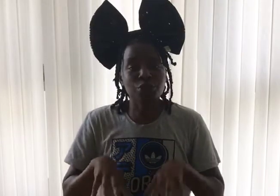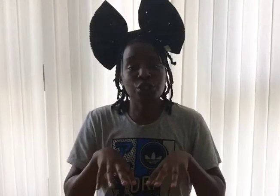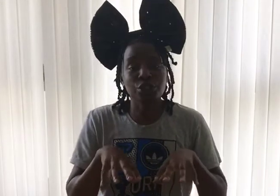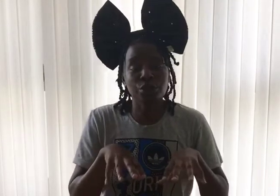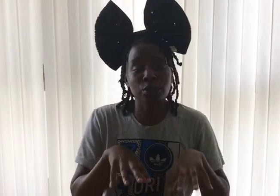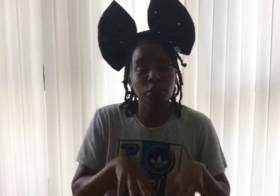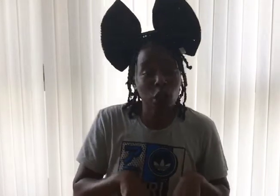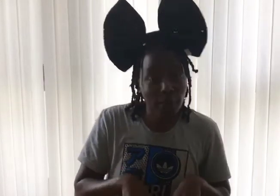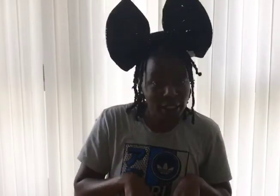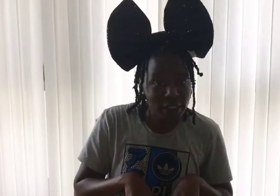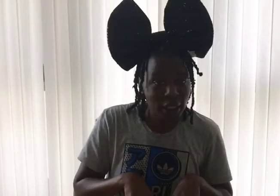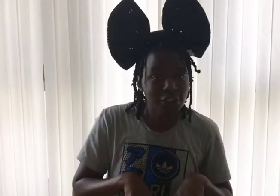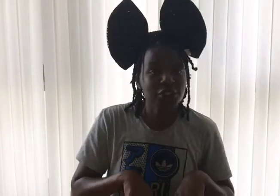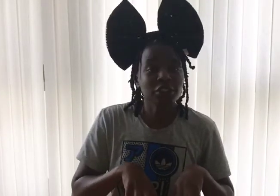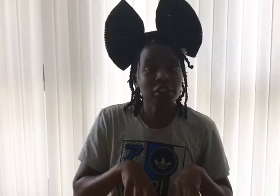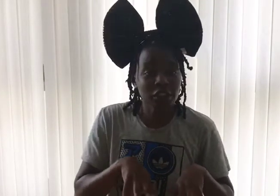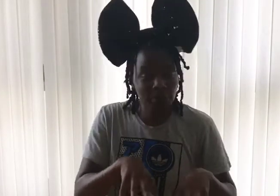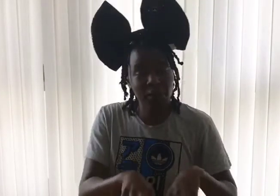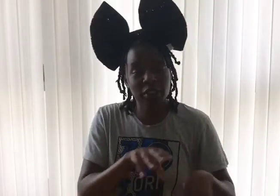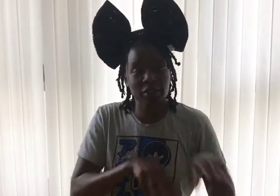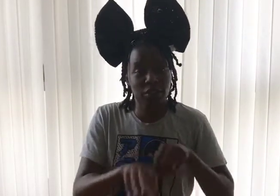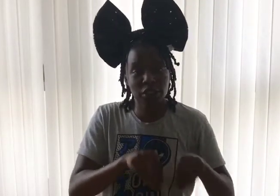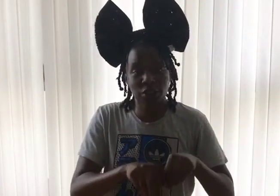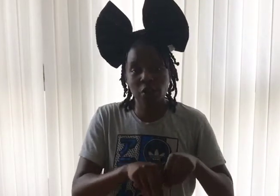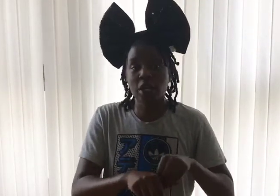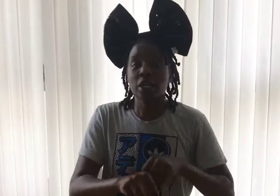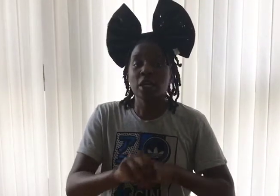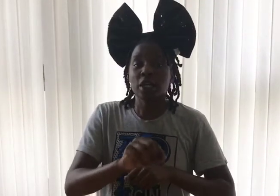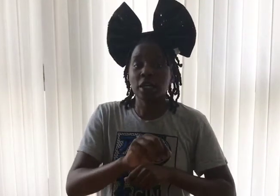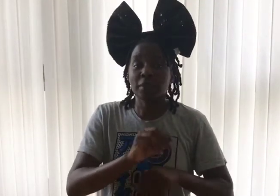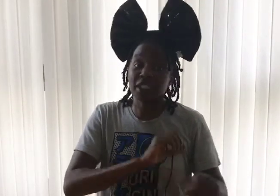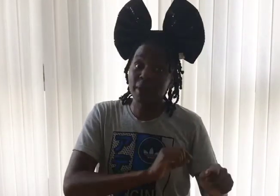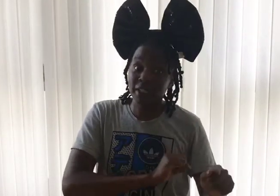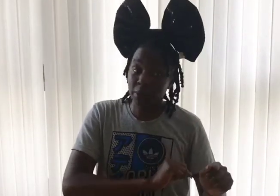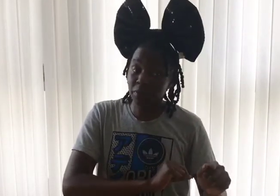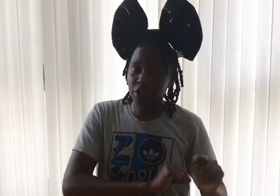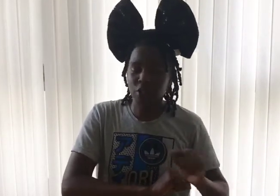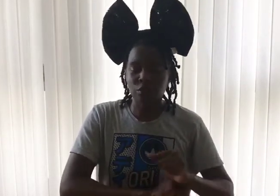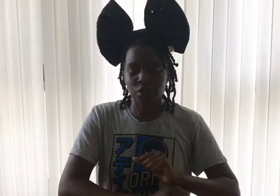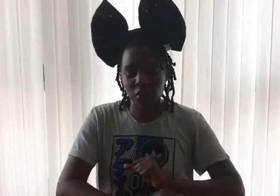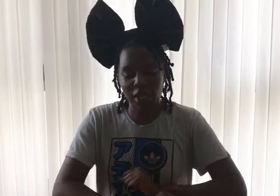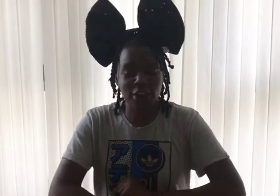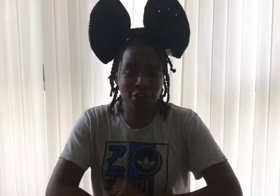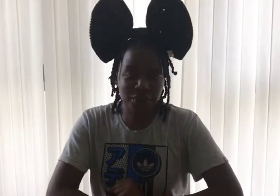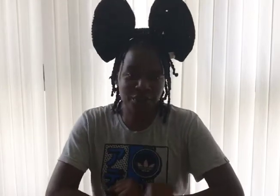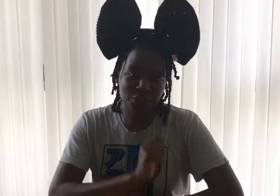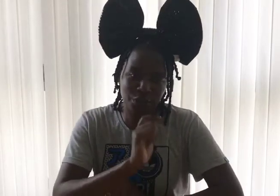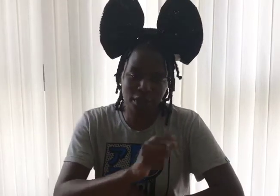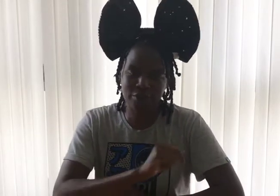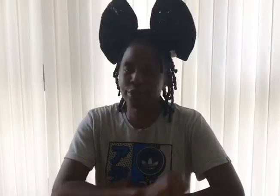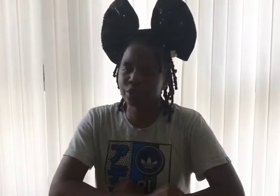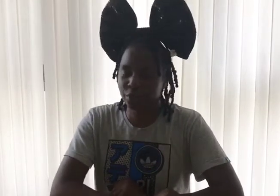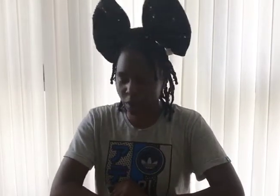you comment under the skipping video, Mrs. Mallet skipping video to let her know that you have posted one.